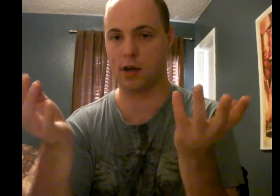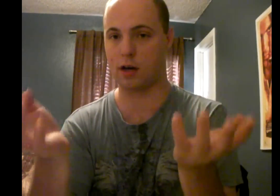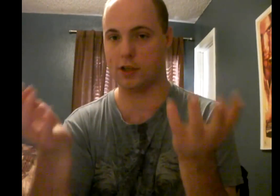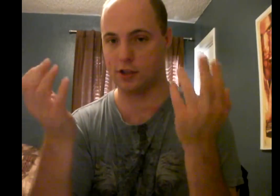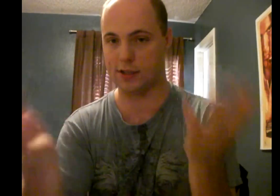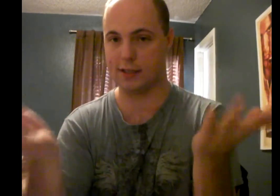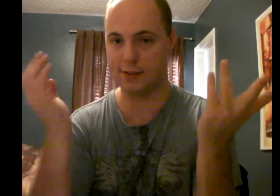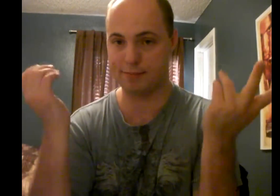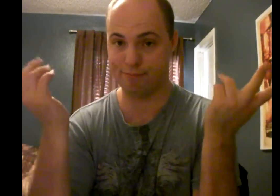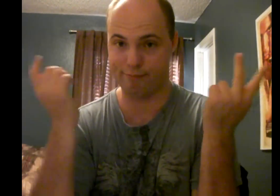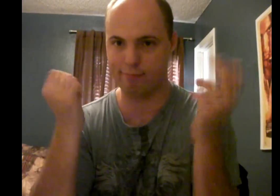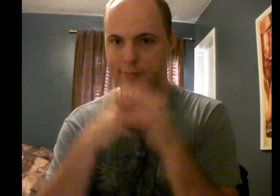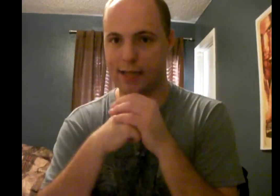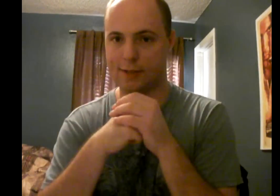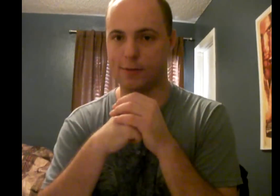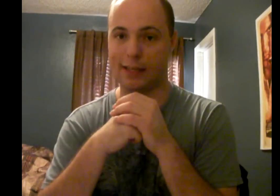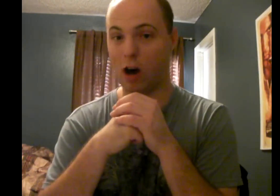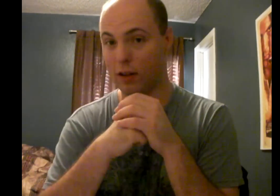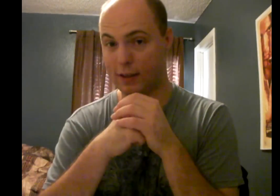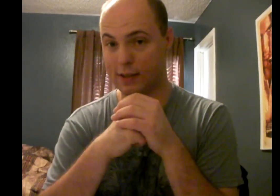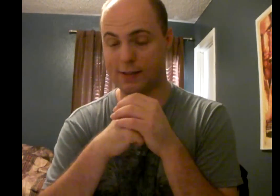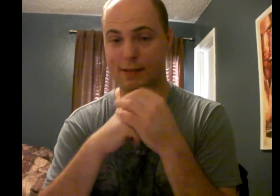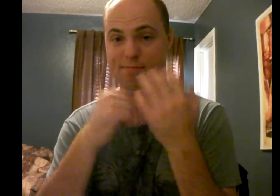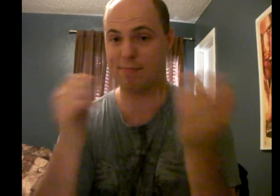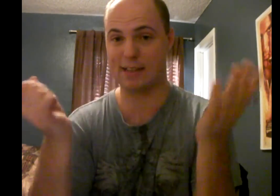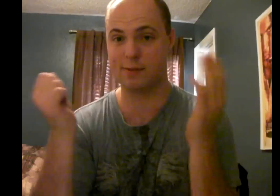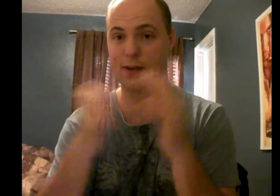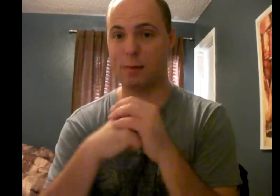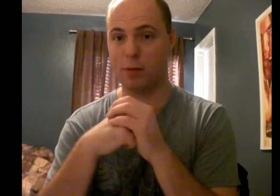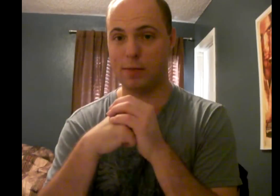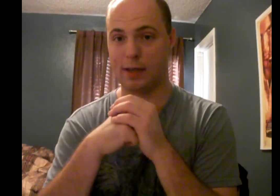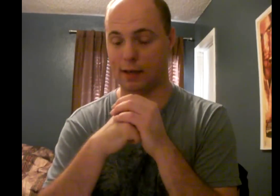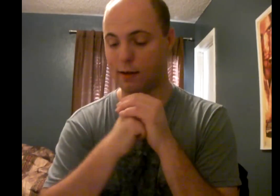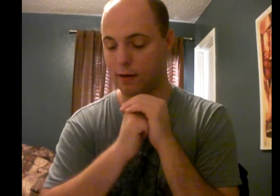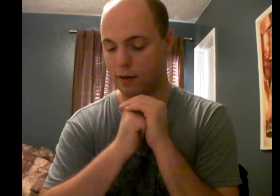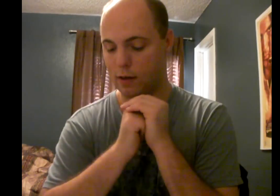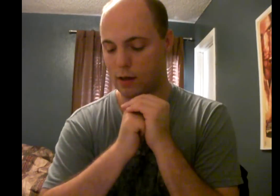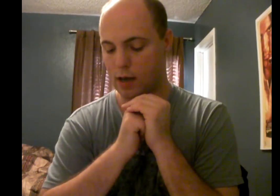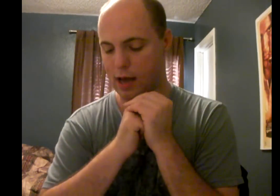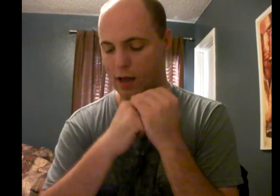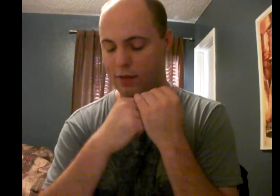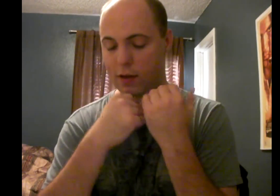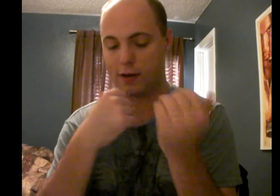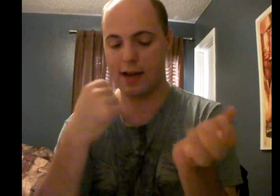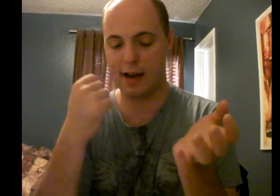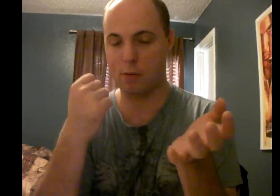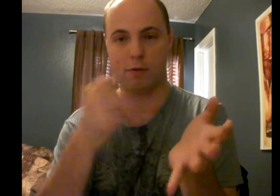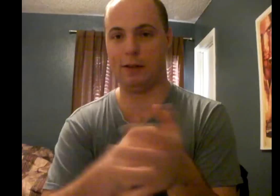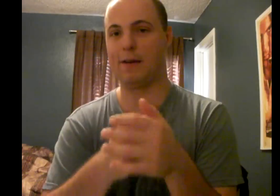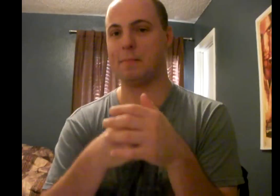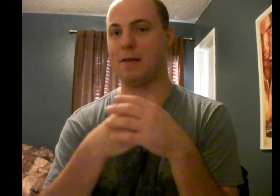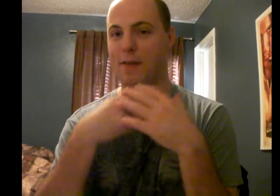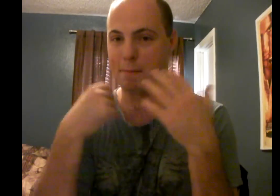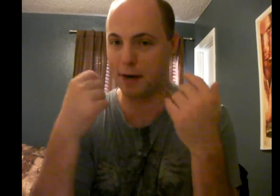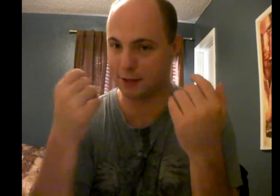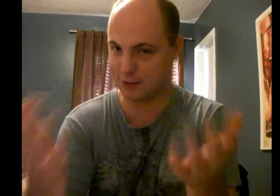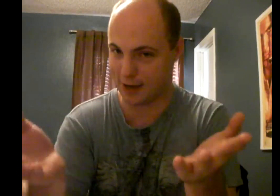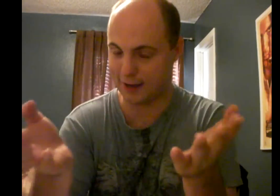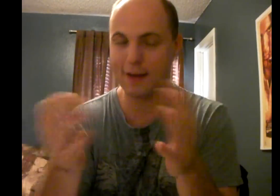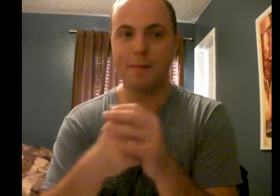guts, carnage, and tits. That's really all it is. And that's fine with me. On the other hand, I wouldn't really recommend Vampire Suck.